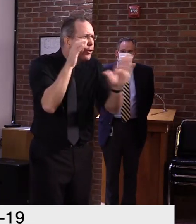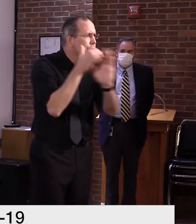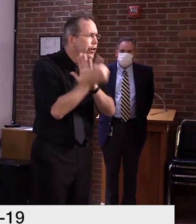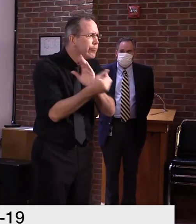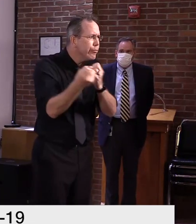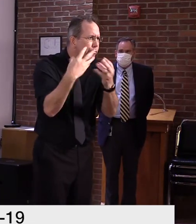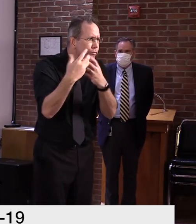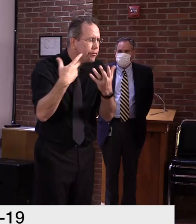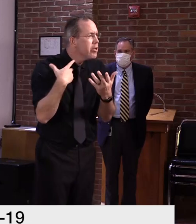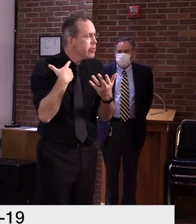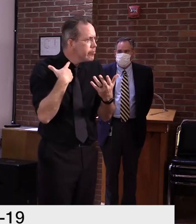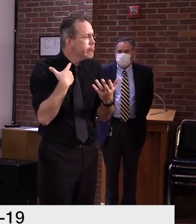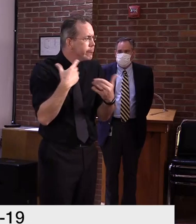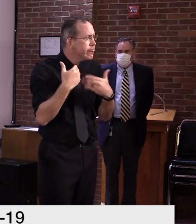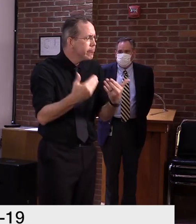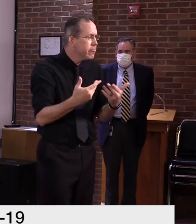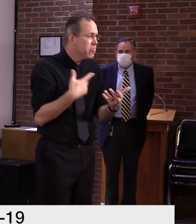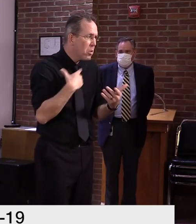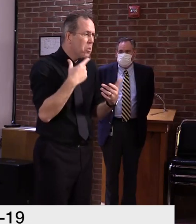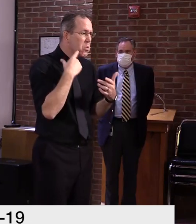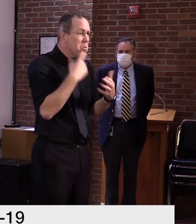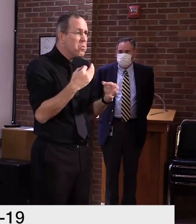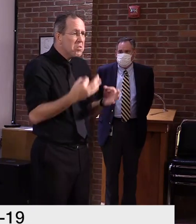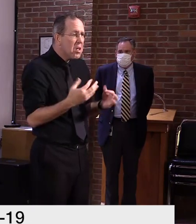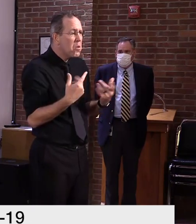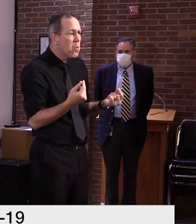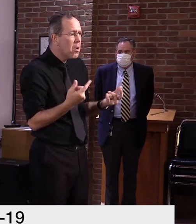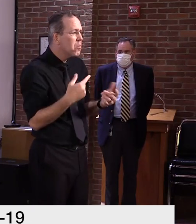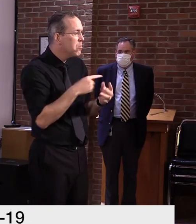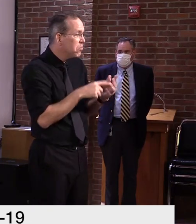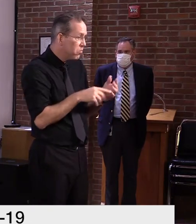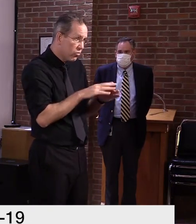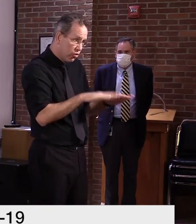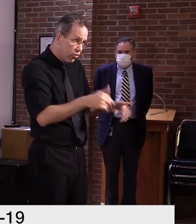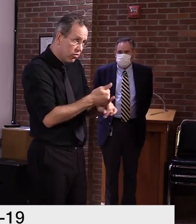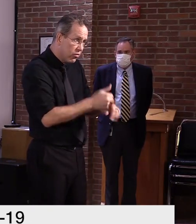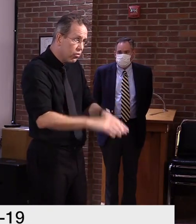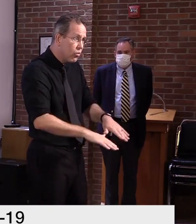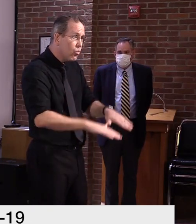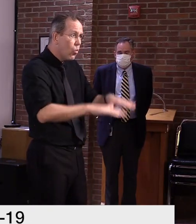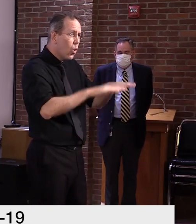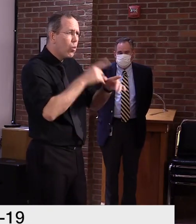today, uh, could have an effect on them for the rest of their lives. So what's best for them?